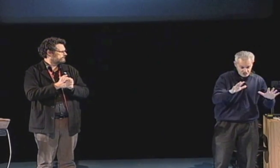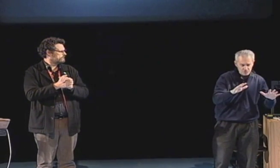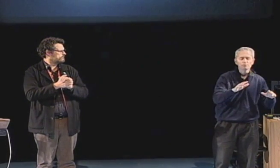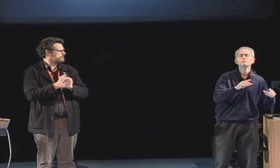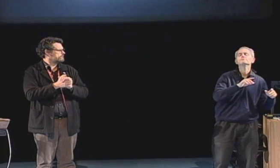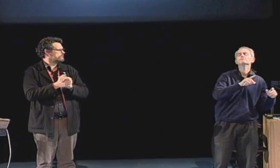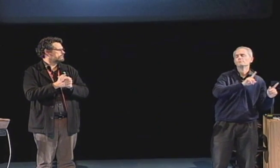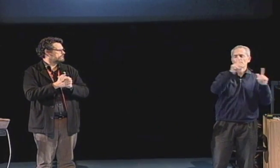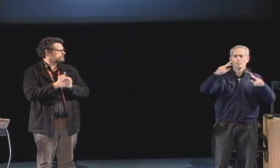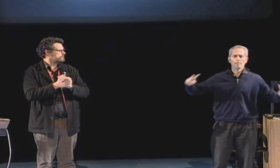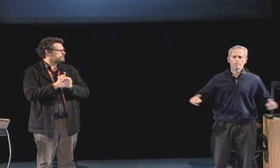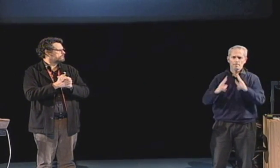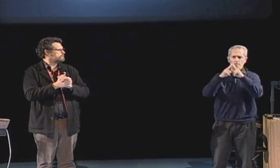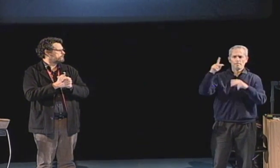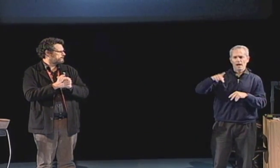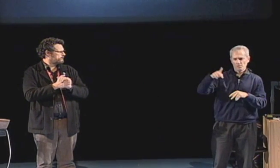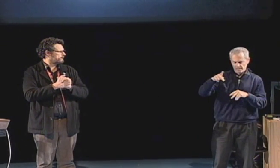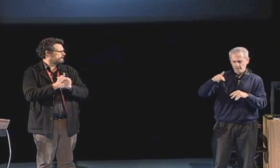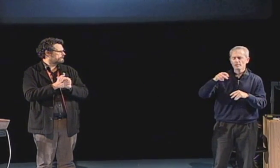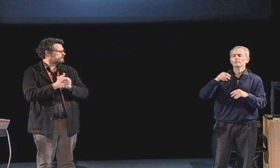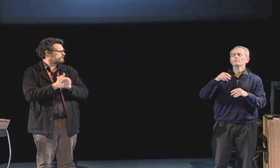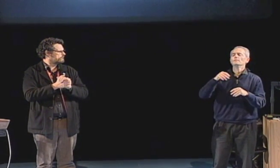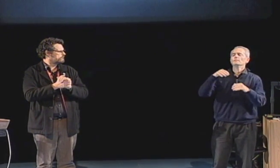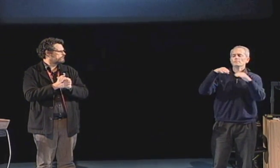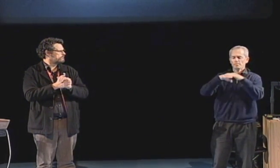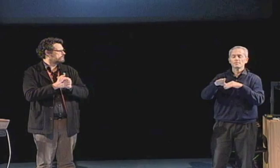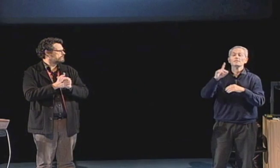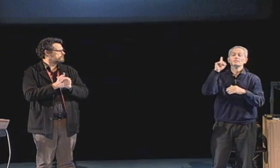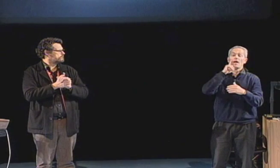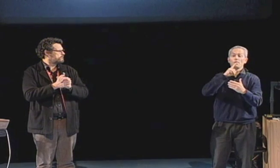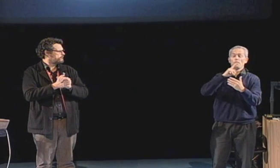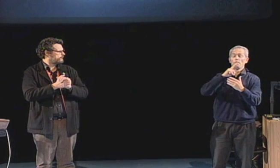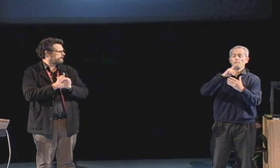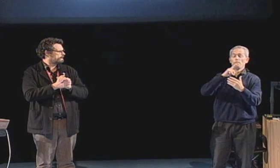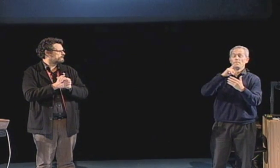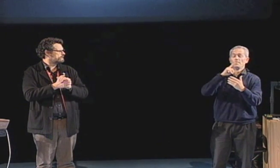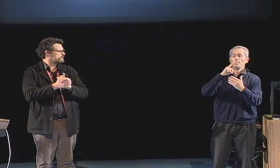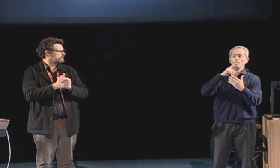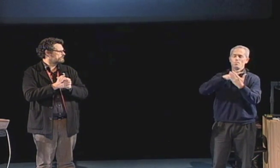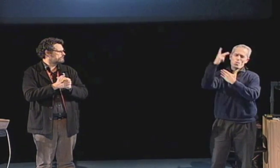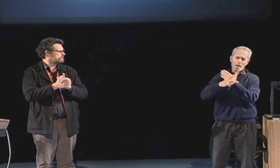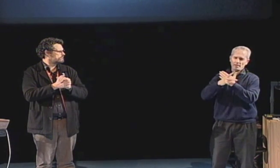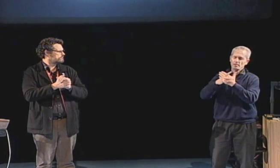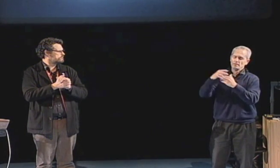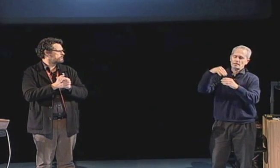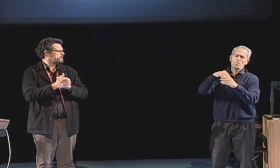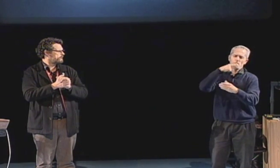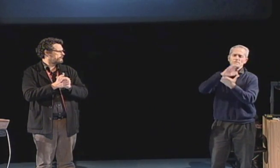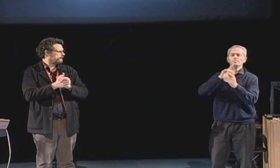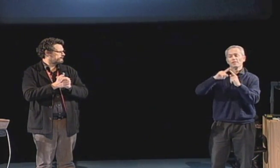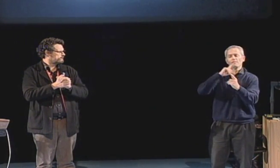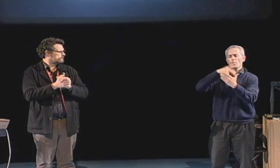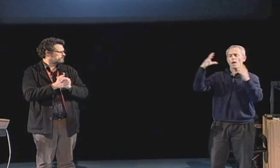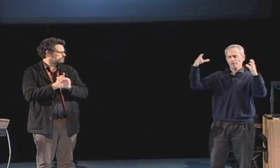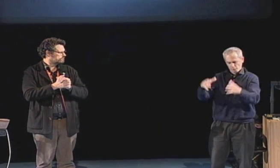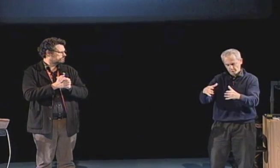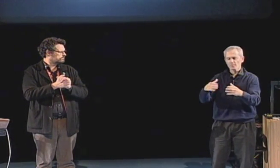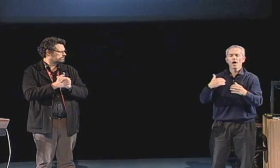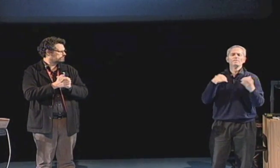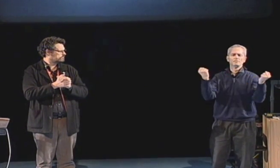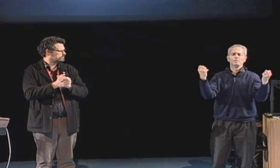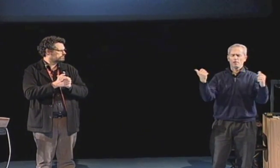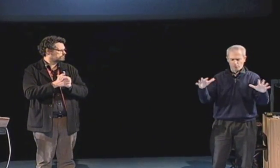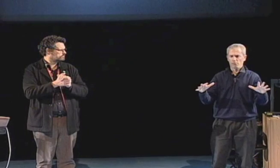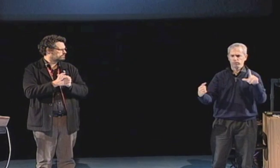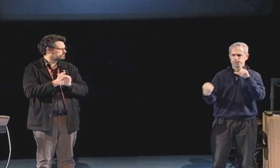Again, that public school was oral. At that point I then went to Paris and while I was in Paris I joined a public